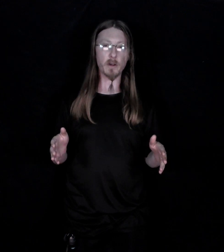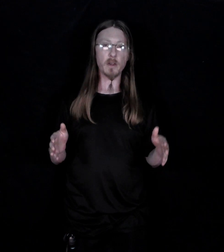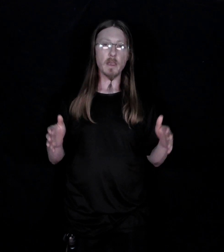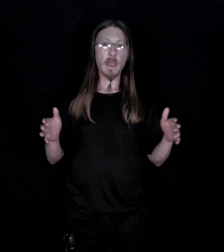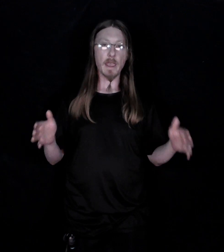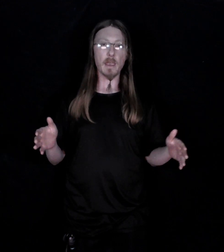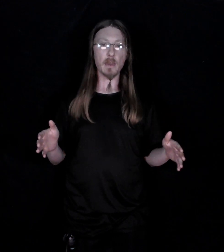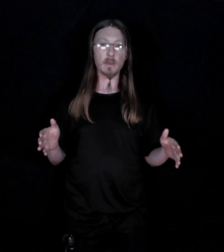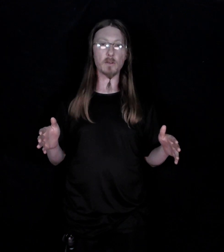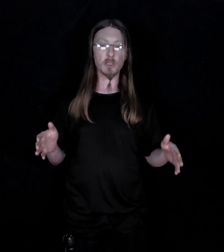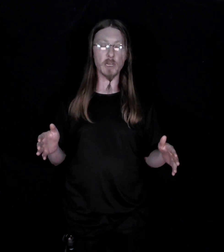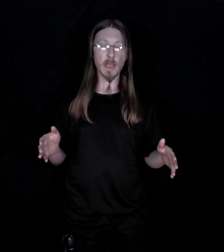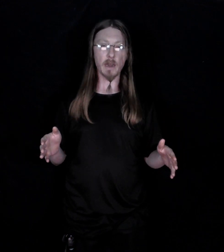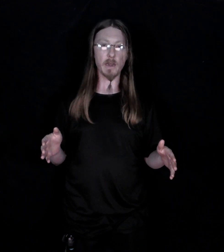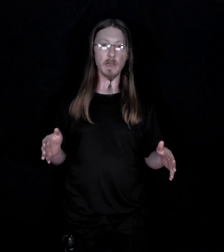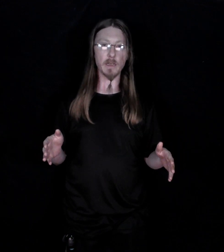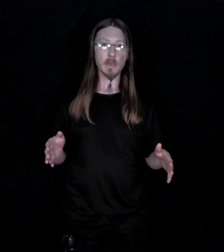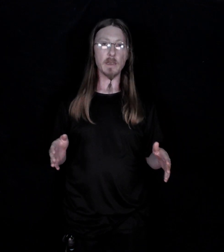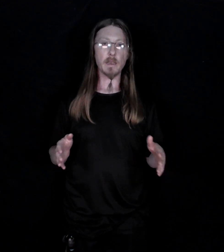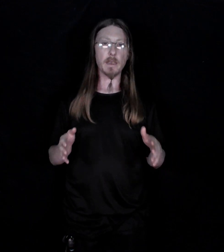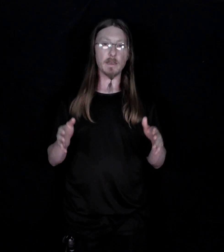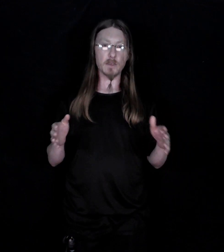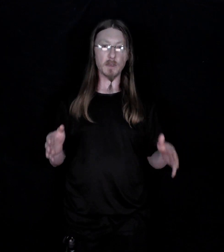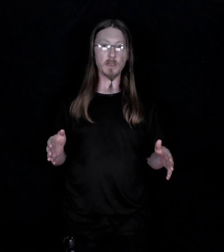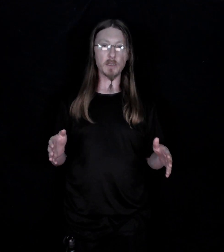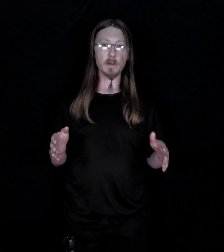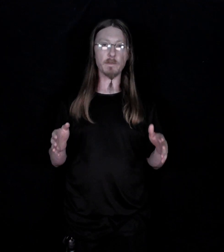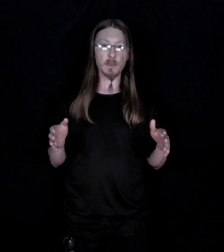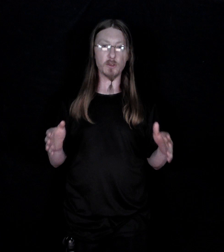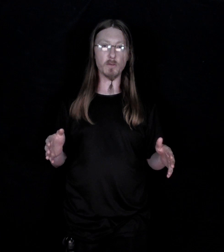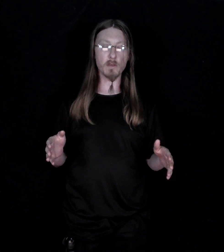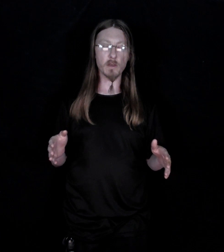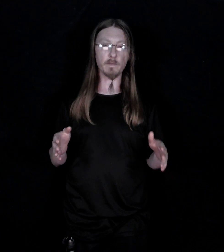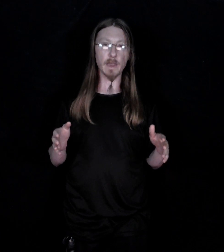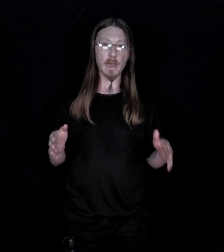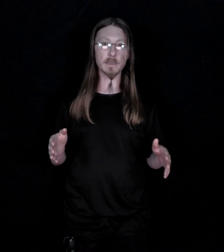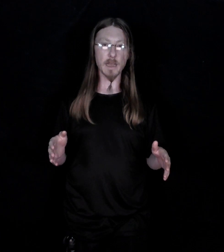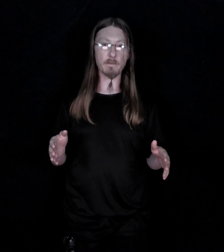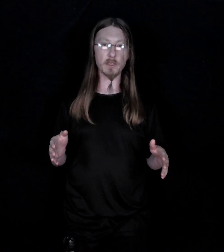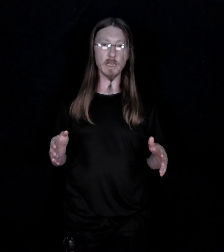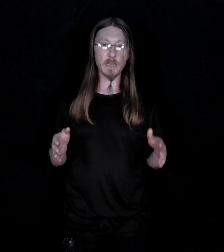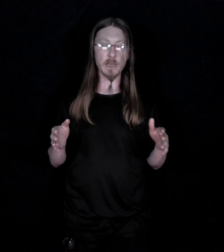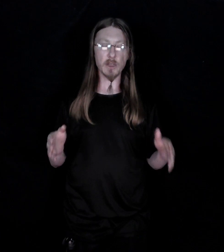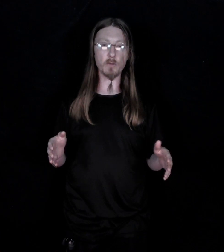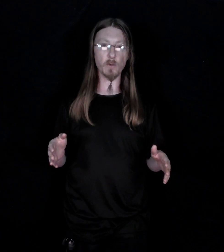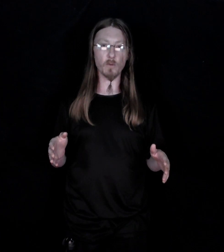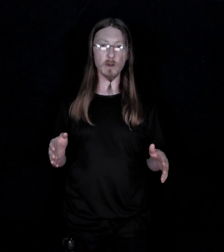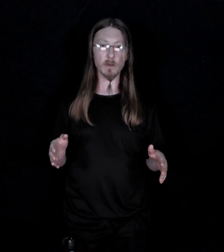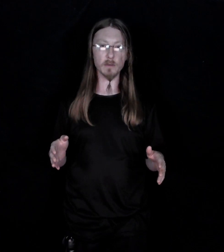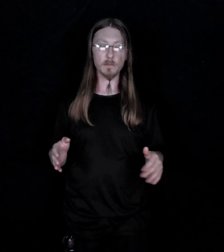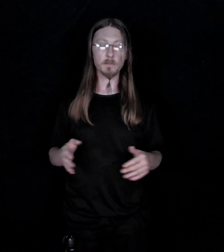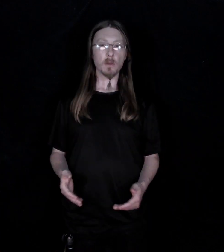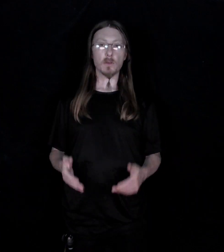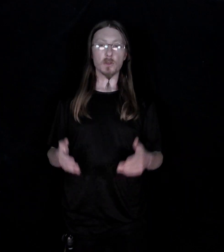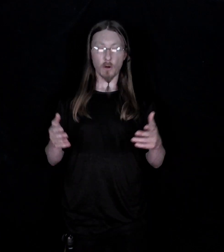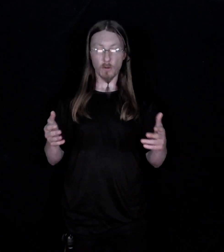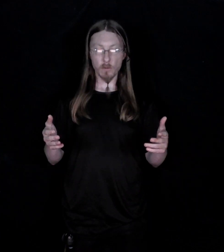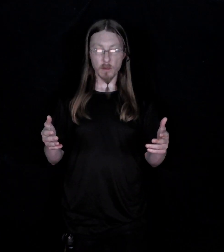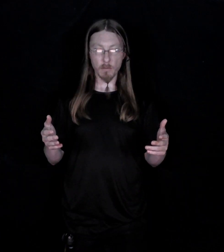and Christianity in search of the truth of God's sovereignty in human will. So the